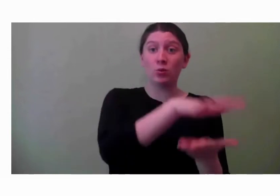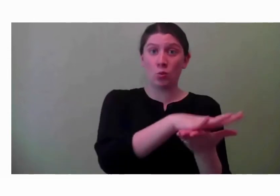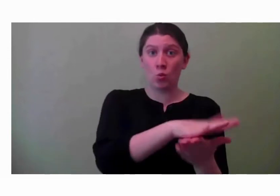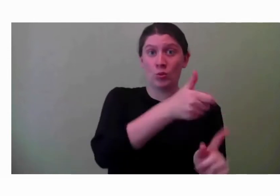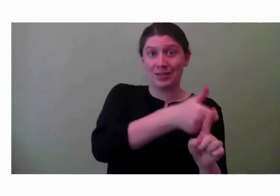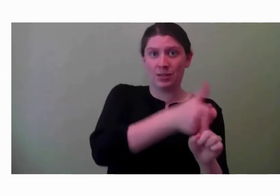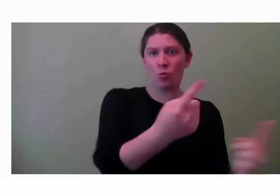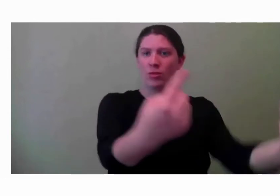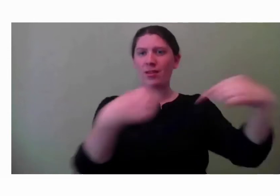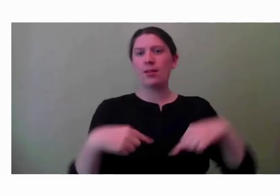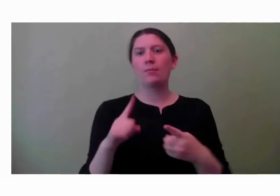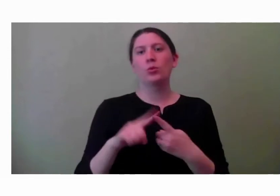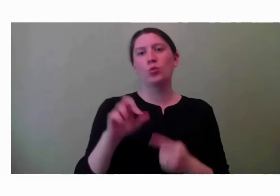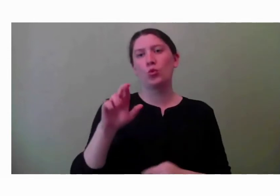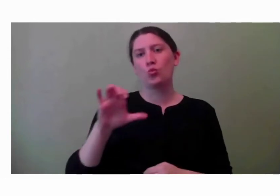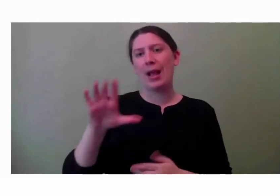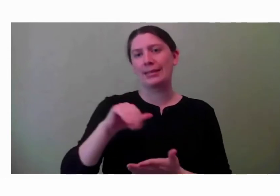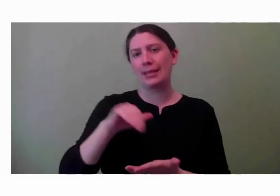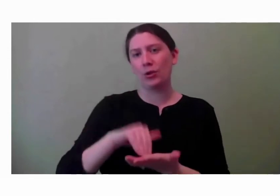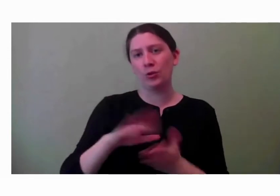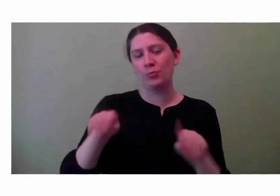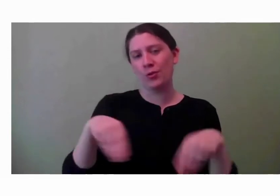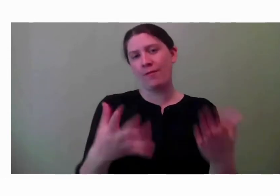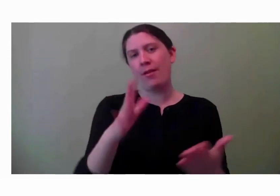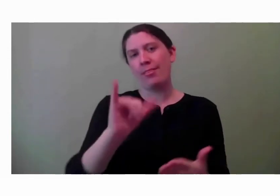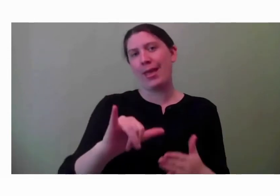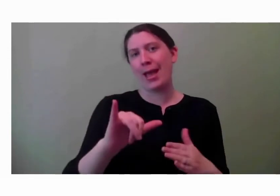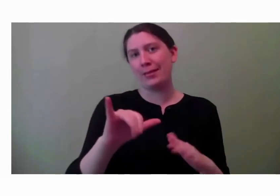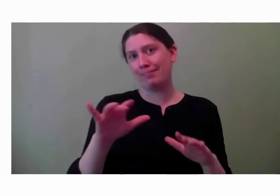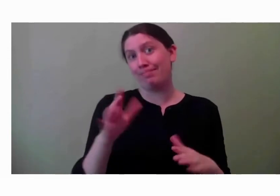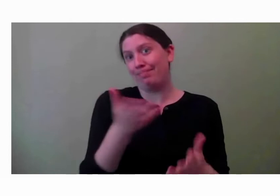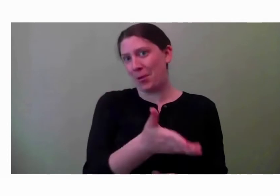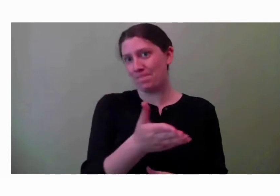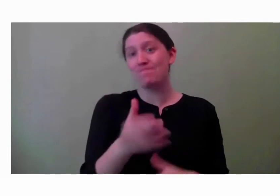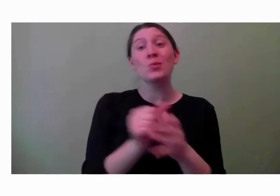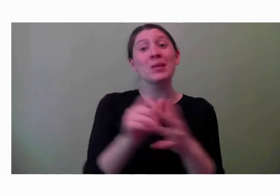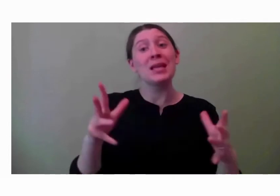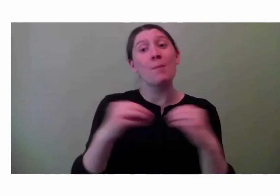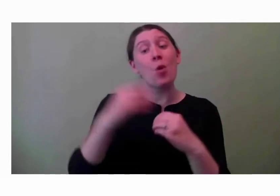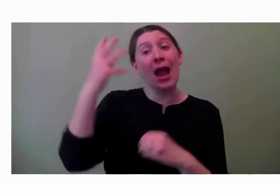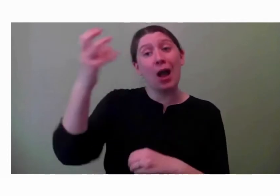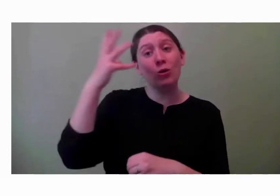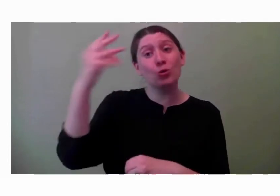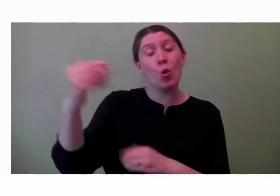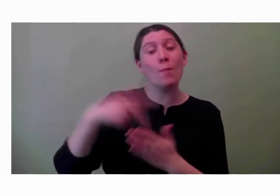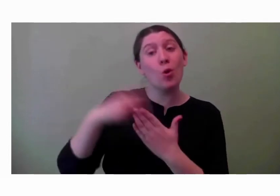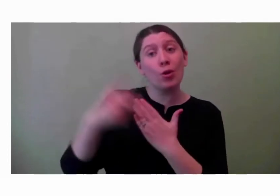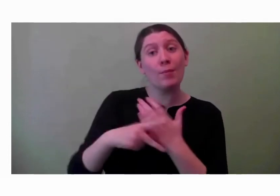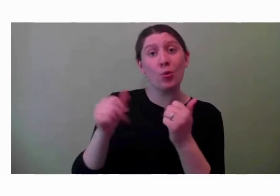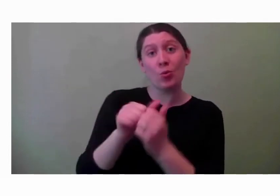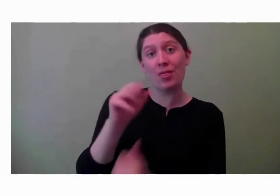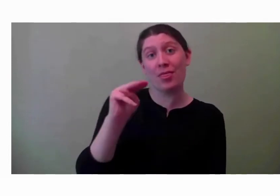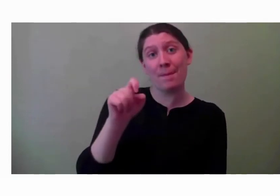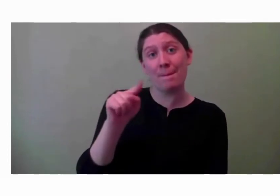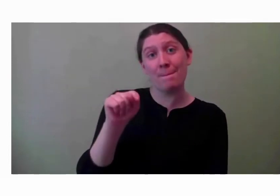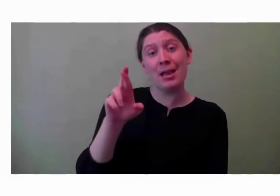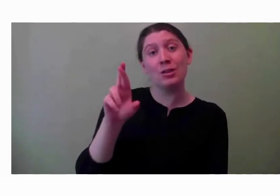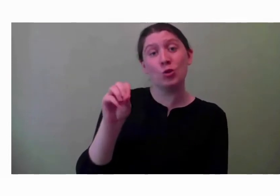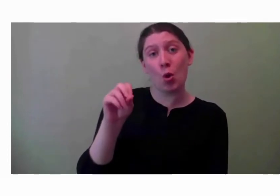And we provide it there. We're expanding our outdoor programming with the Metro park. So we're starting to work on kayaking and some other outdoor recreation